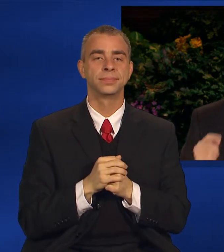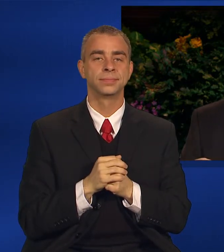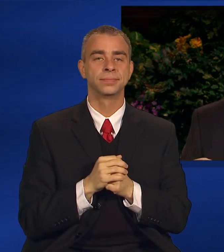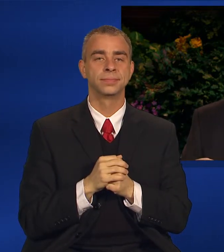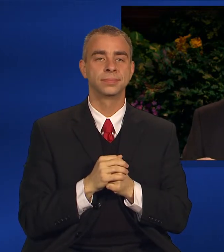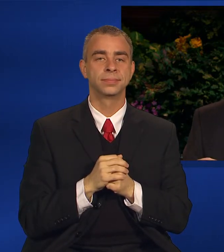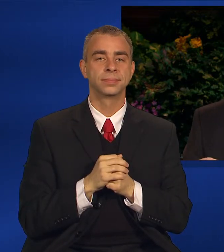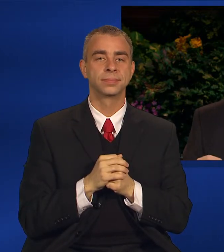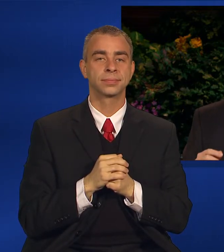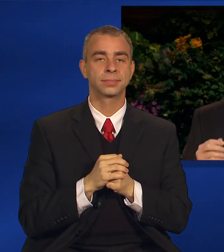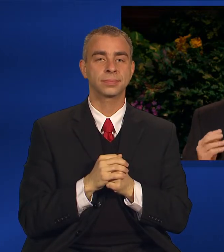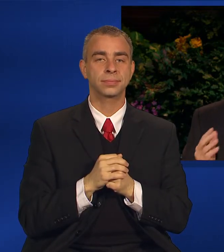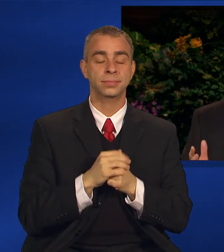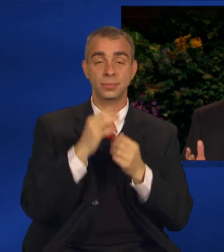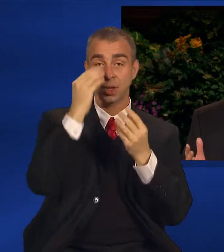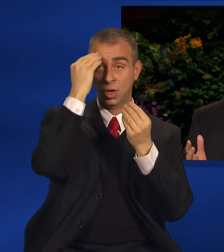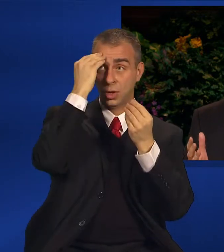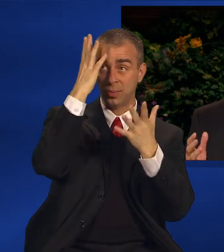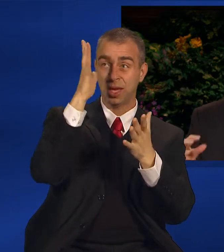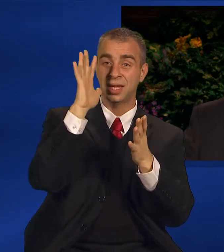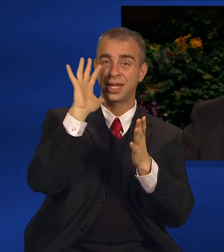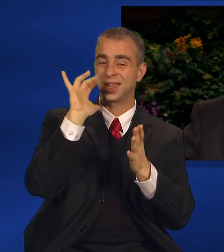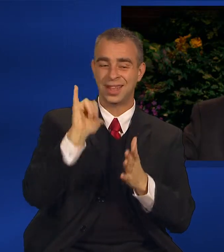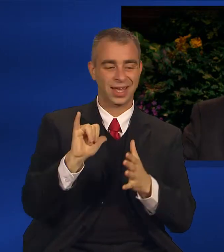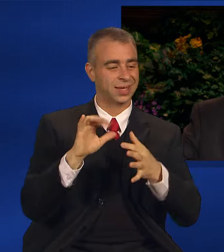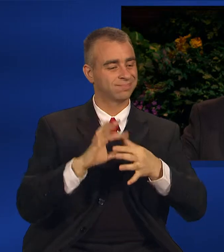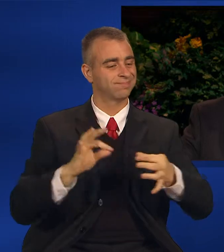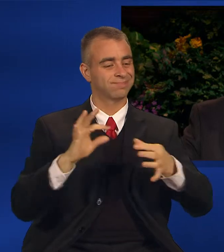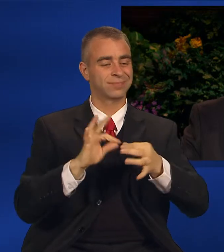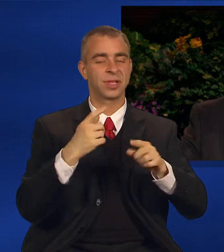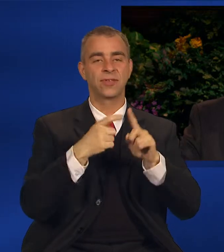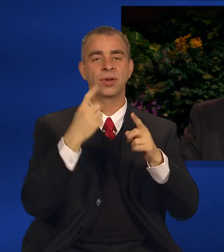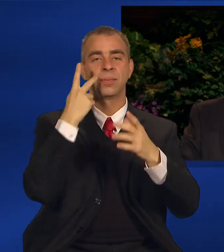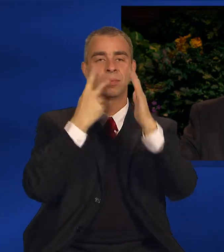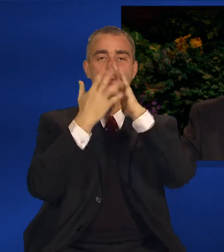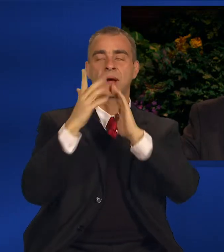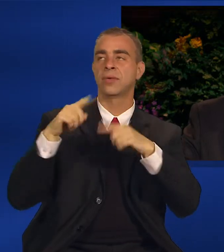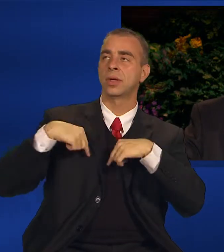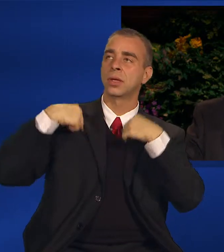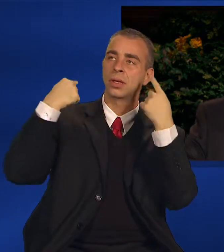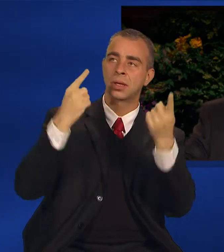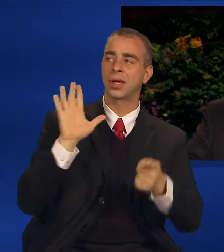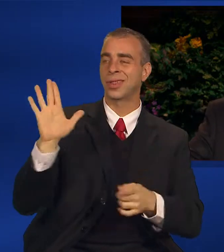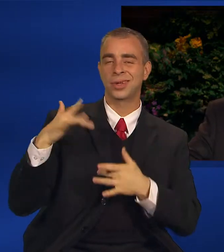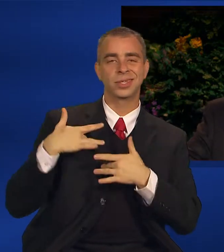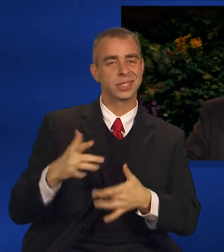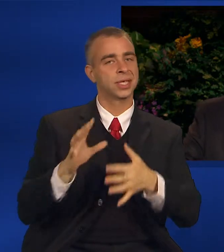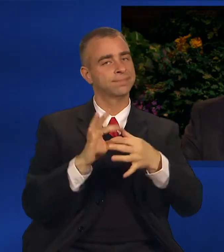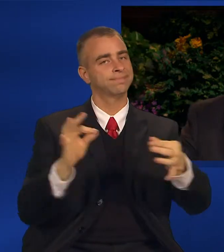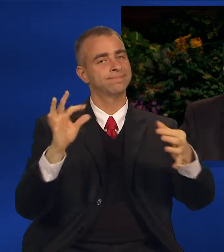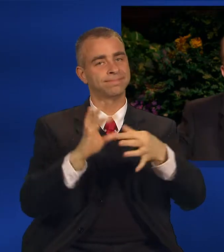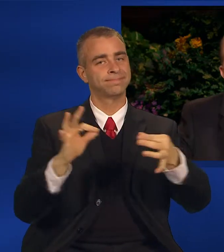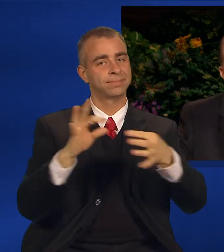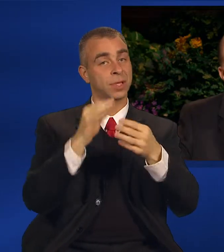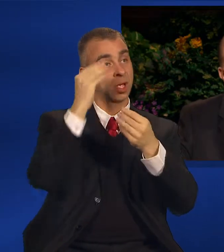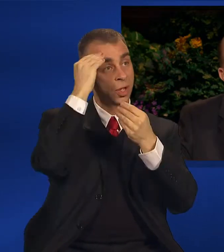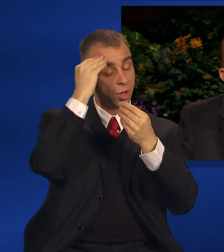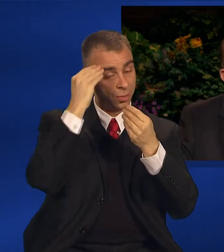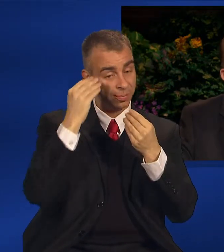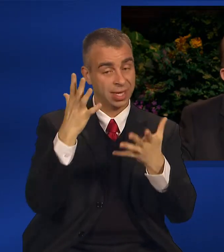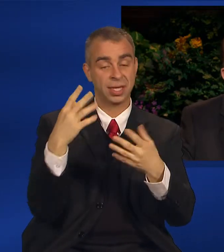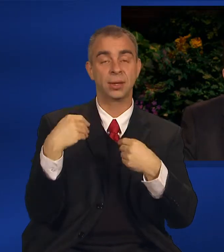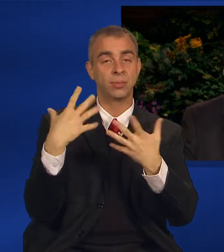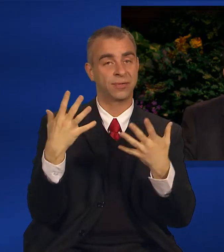Obedience is a hallmark of prophets. It has provided strength and knowledge to them